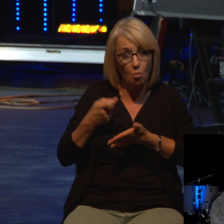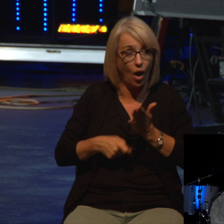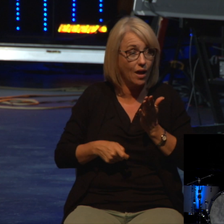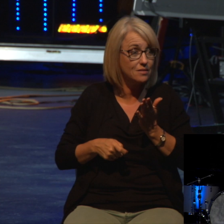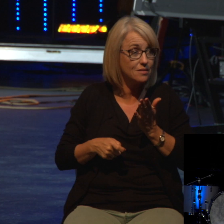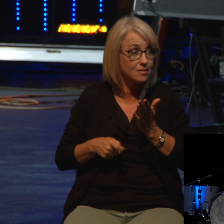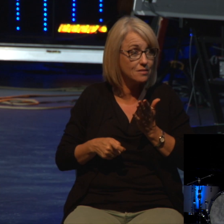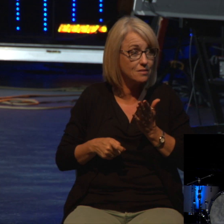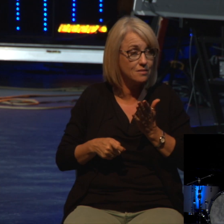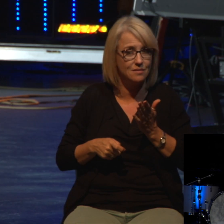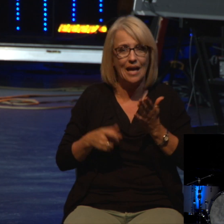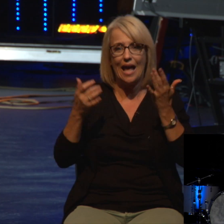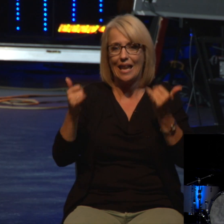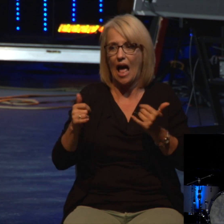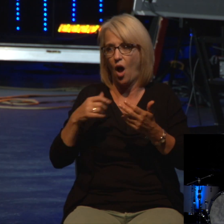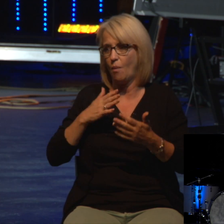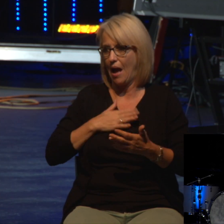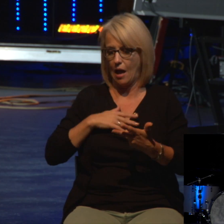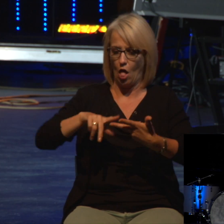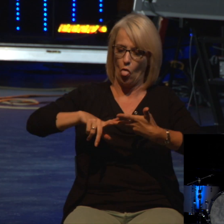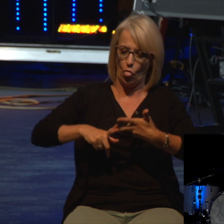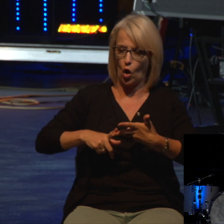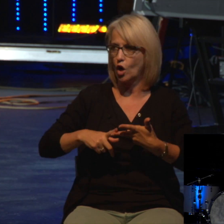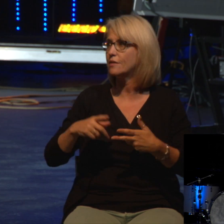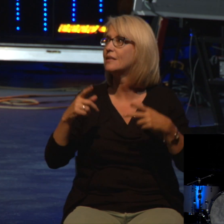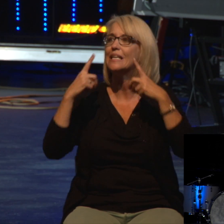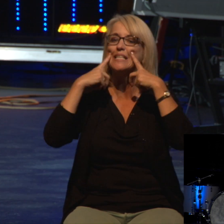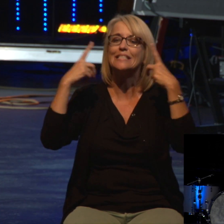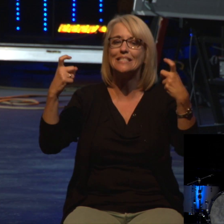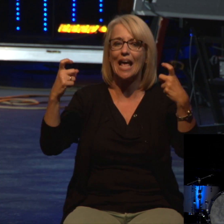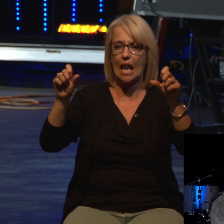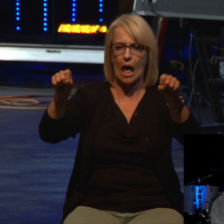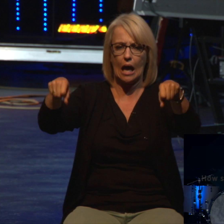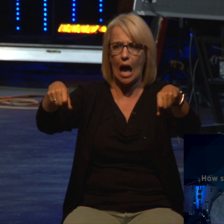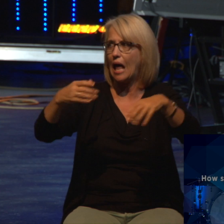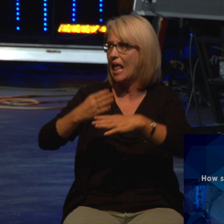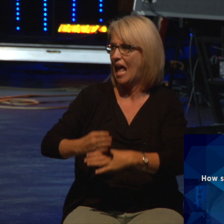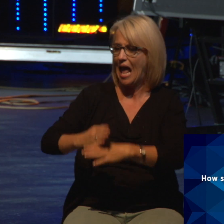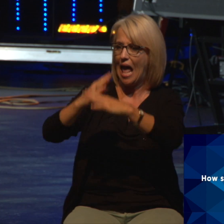And that breeds me to my third point, how sin hinders and hurts.